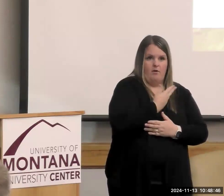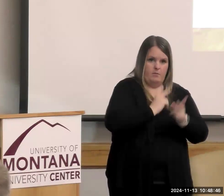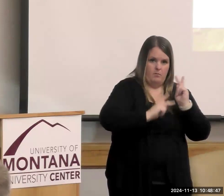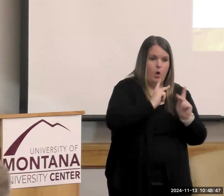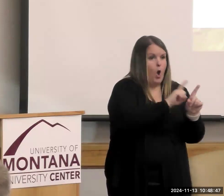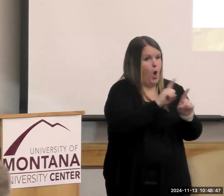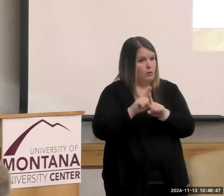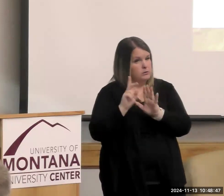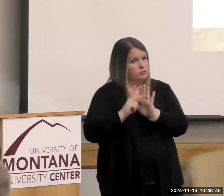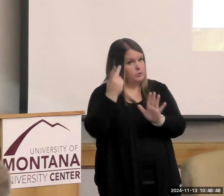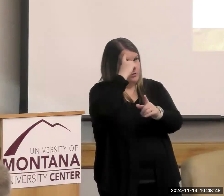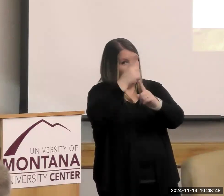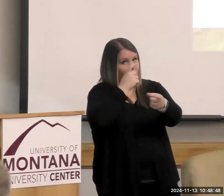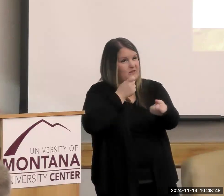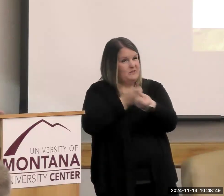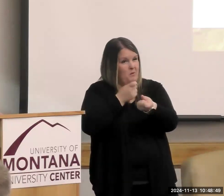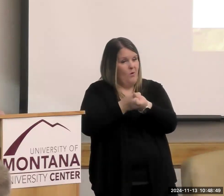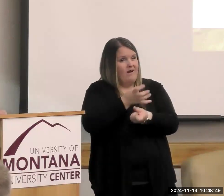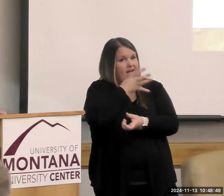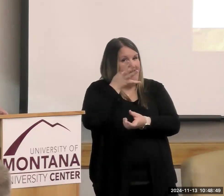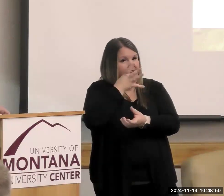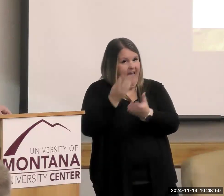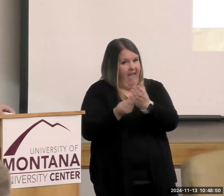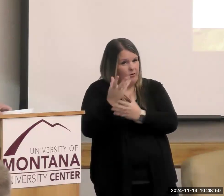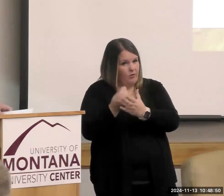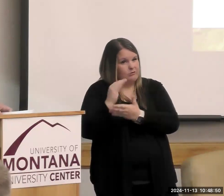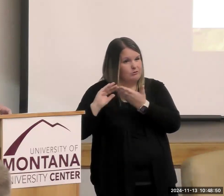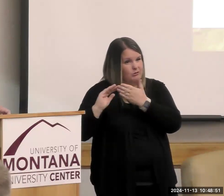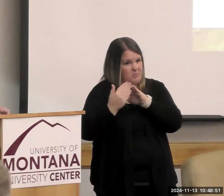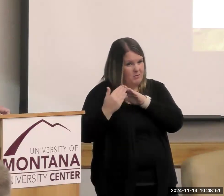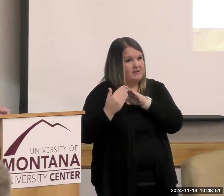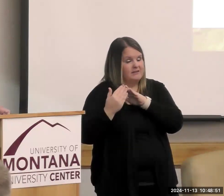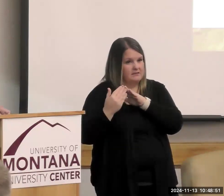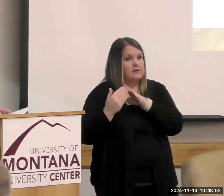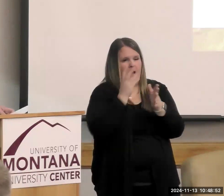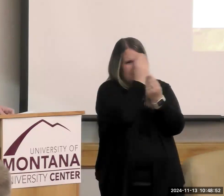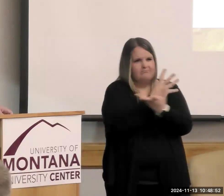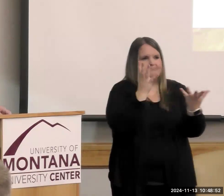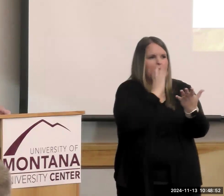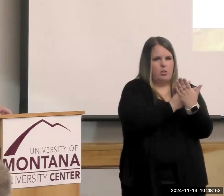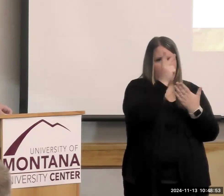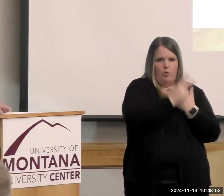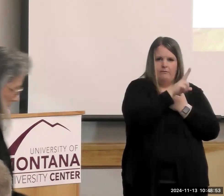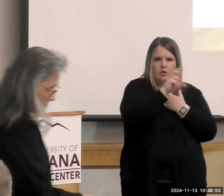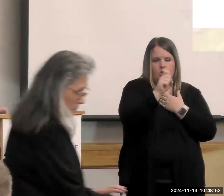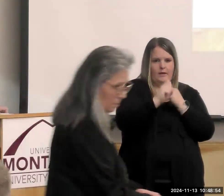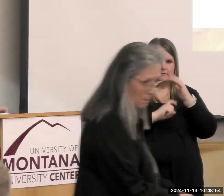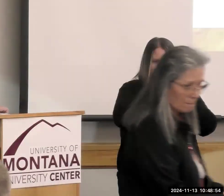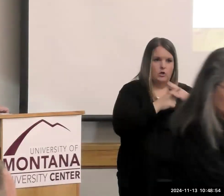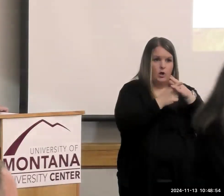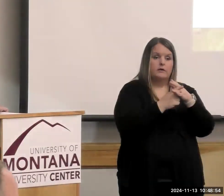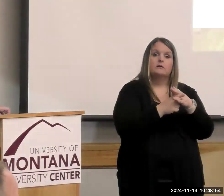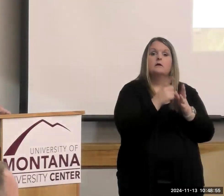I'll give a little history about how our programs, the programs for the United States started, because they're rooted in